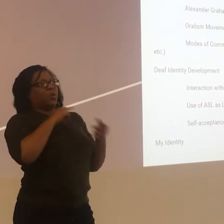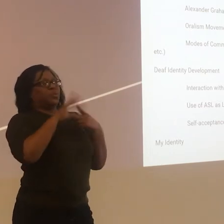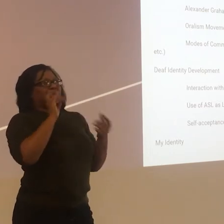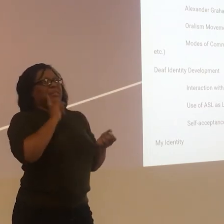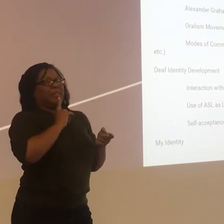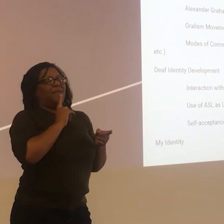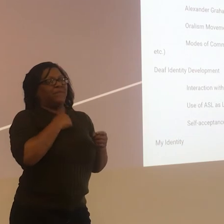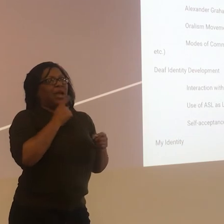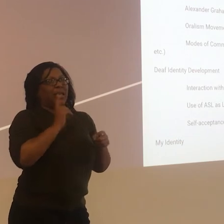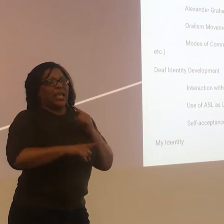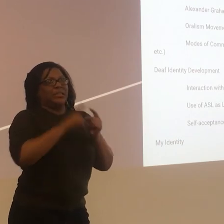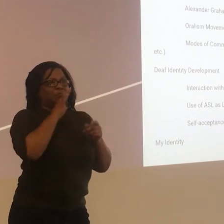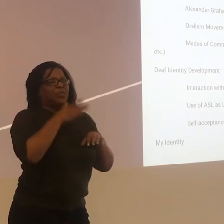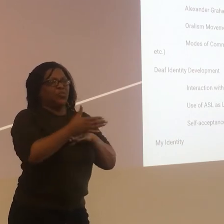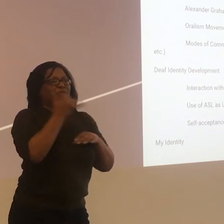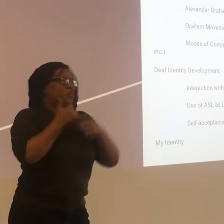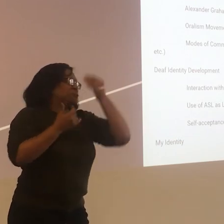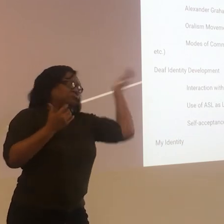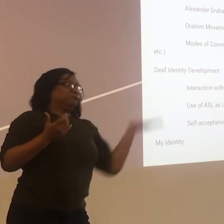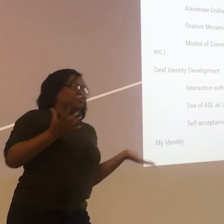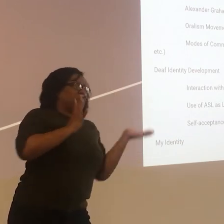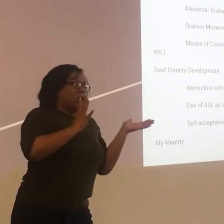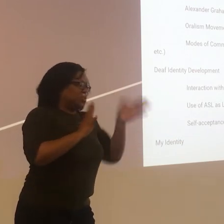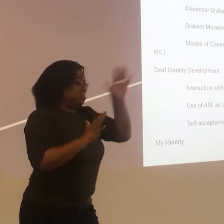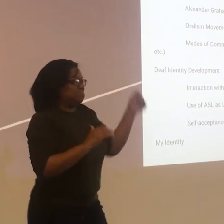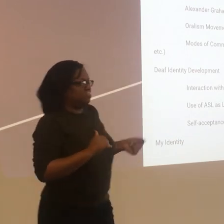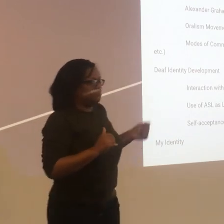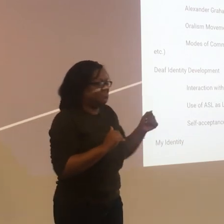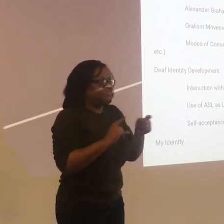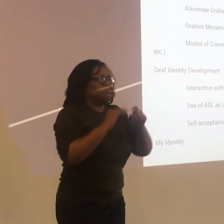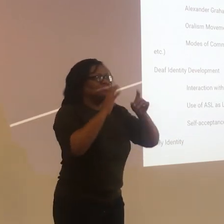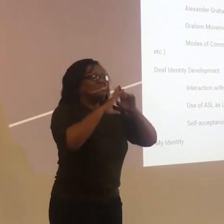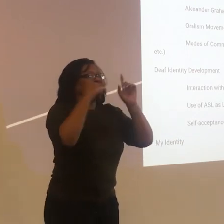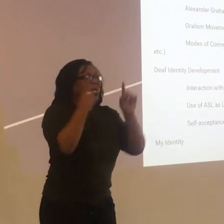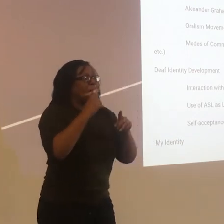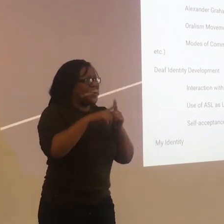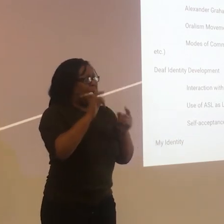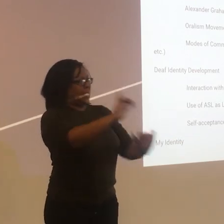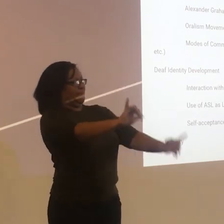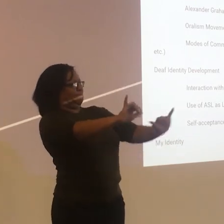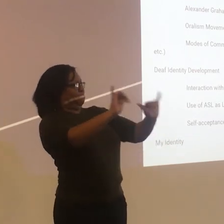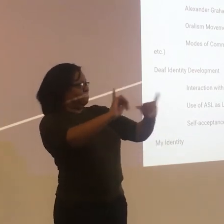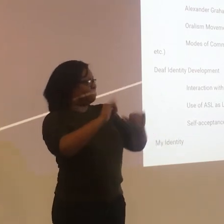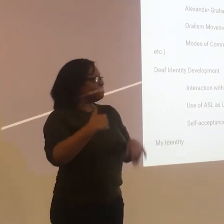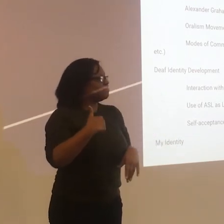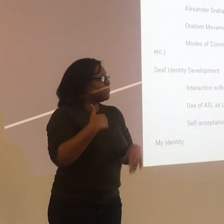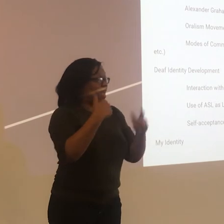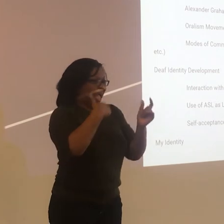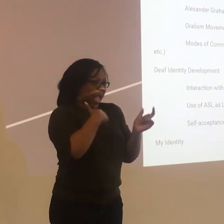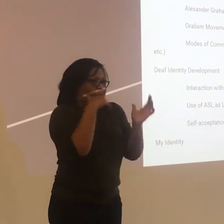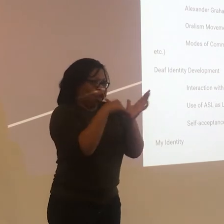Yeah, I mean, I'm proud to be deaf. And I can't speak through the phone. And that's all right. But it is a challenge.